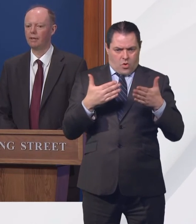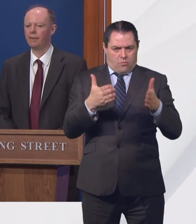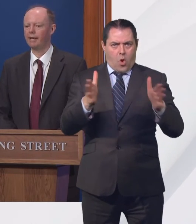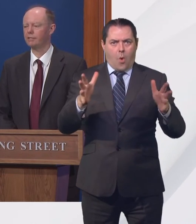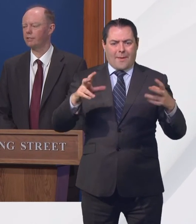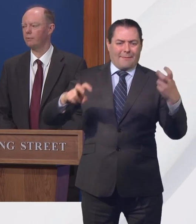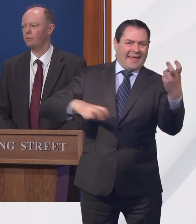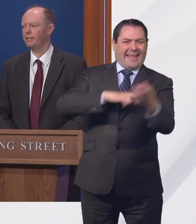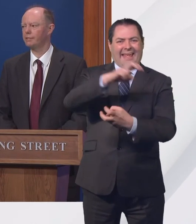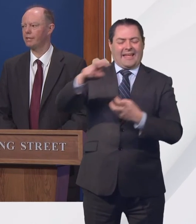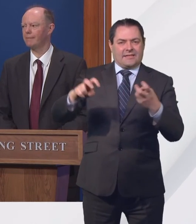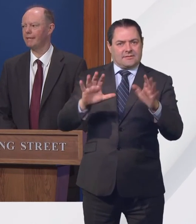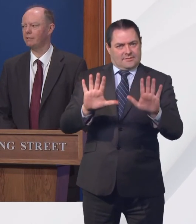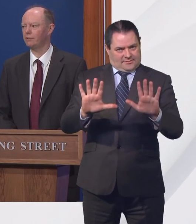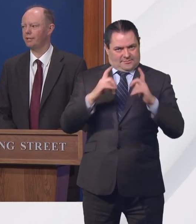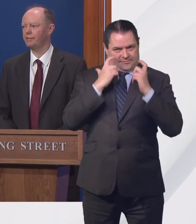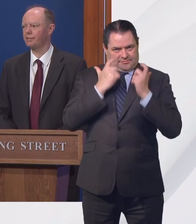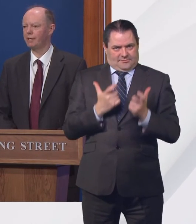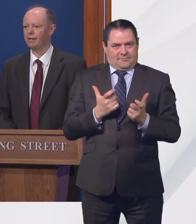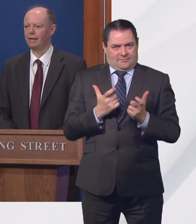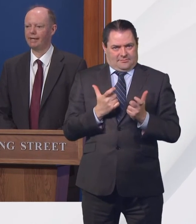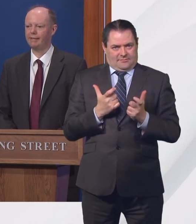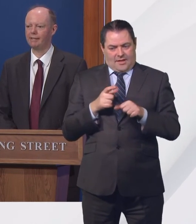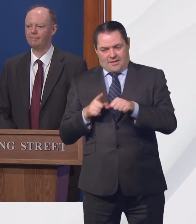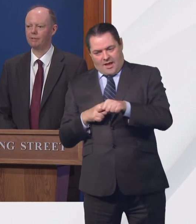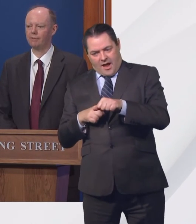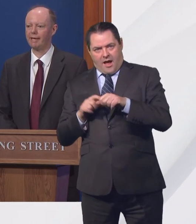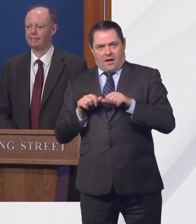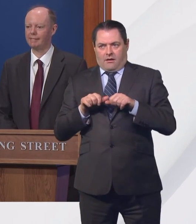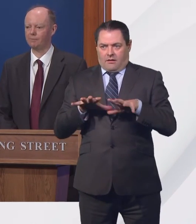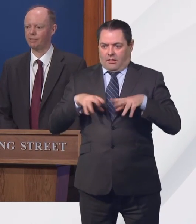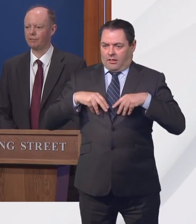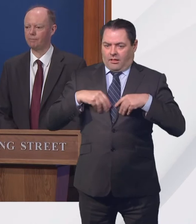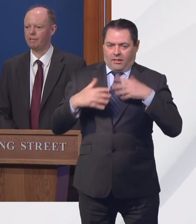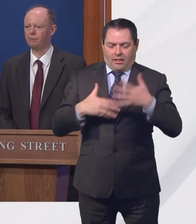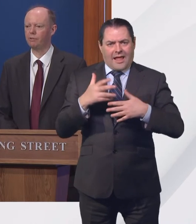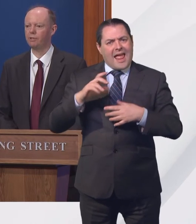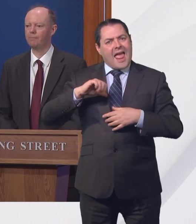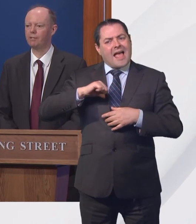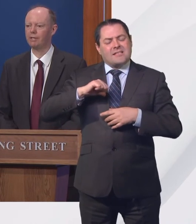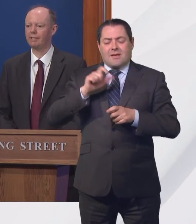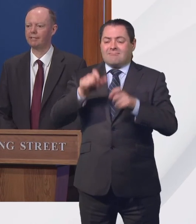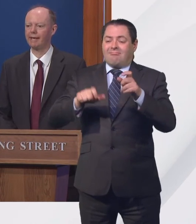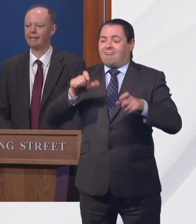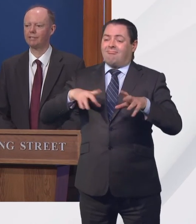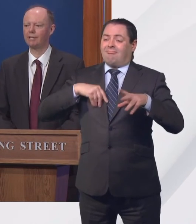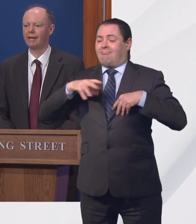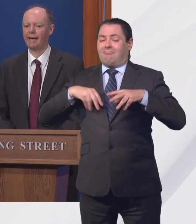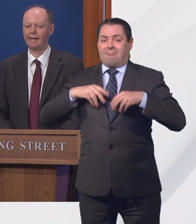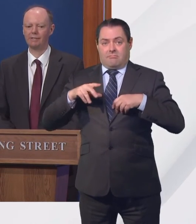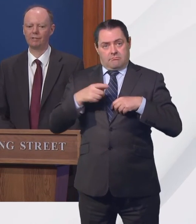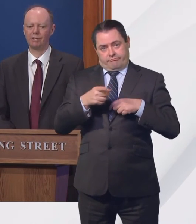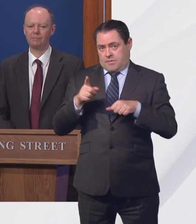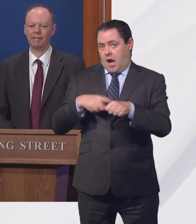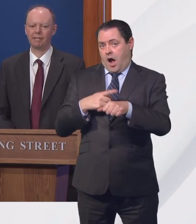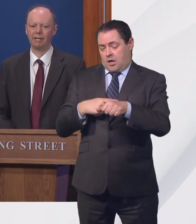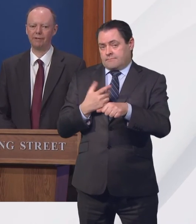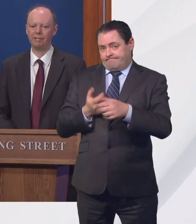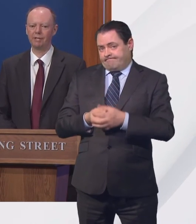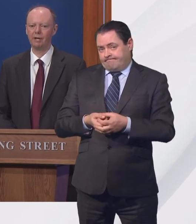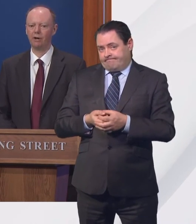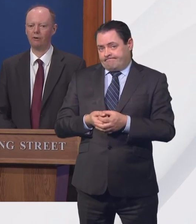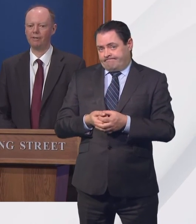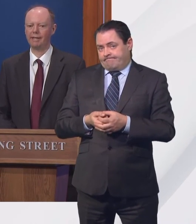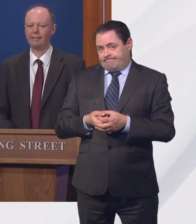that there will be some increase in the number of cases, because the people who are most likely to catch and to transmit